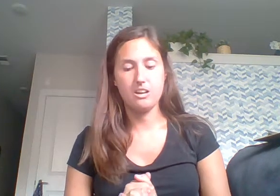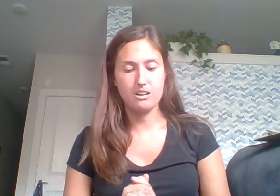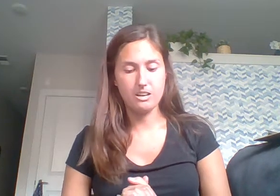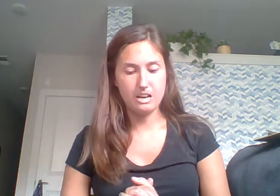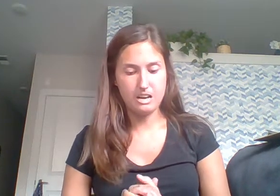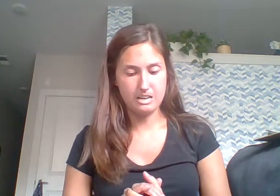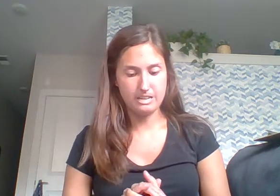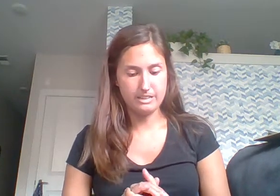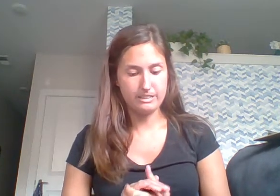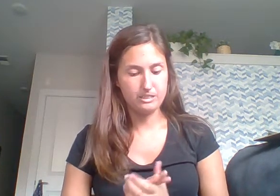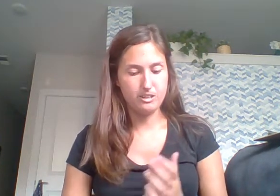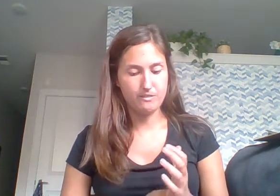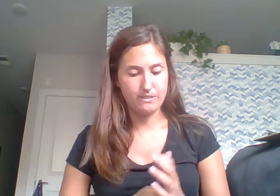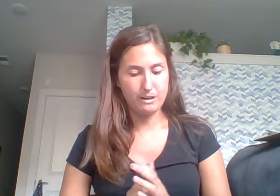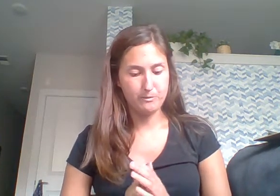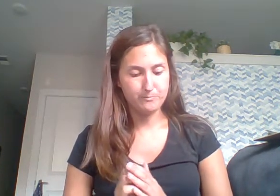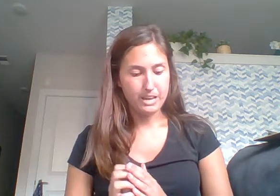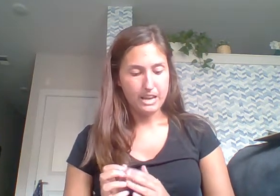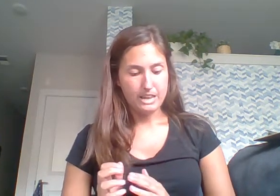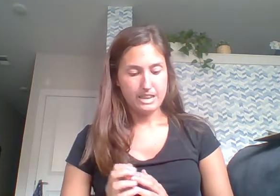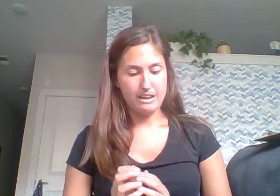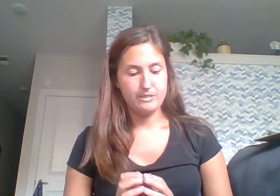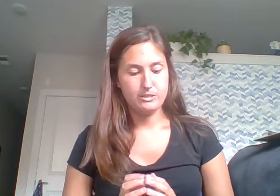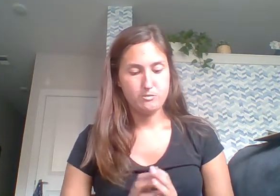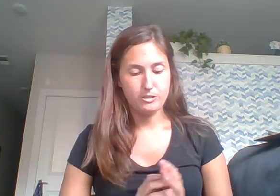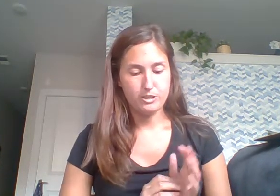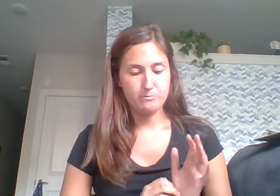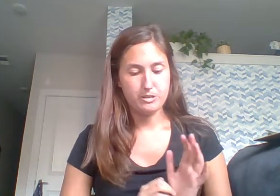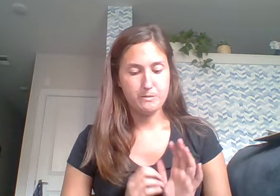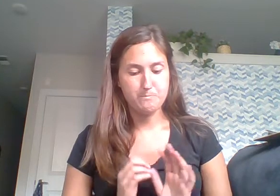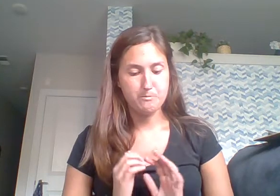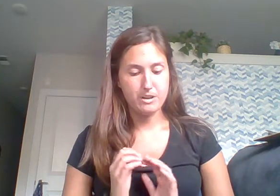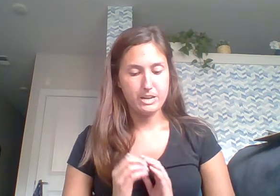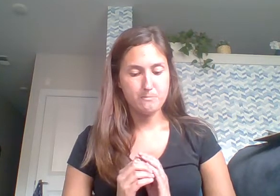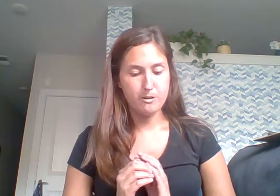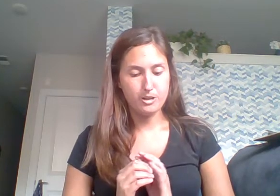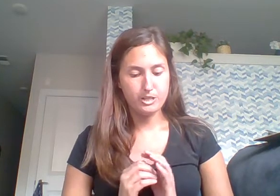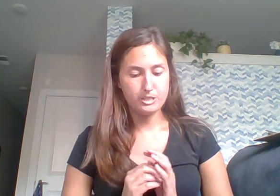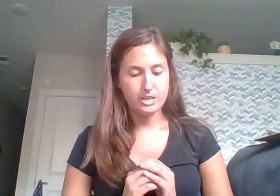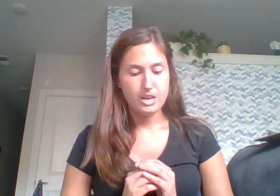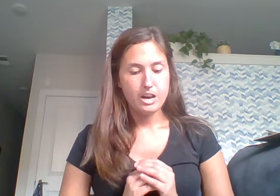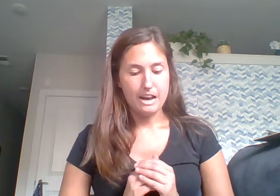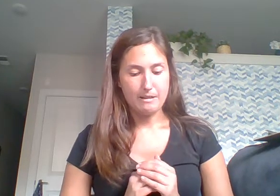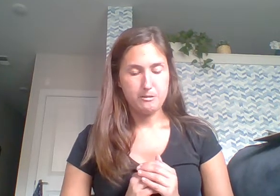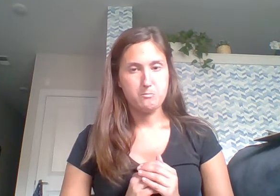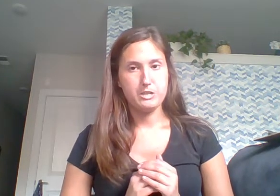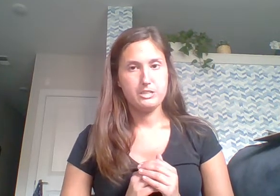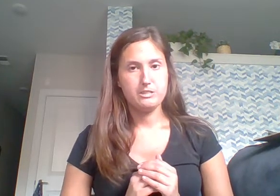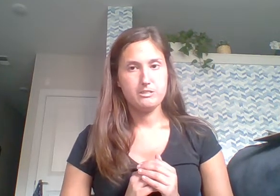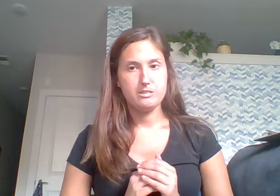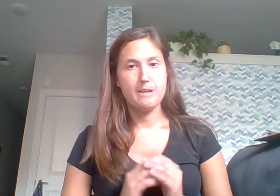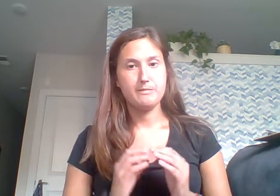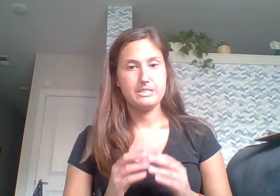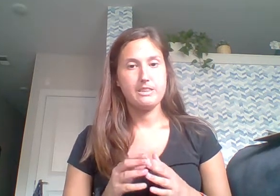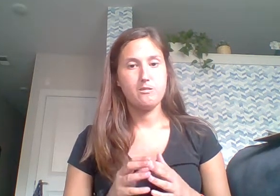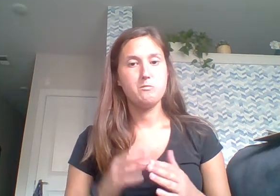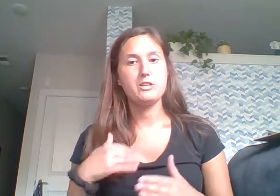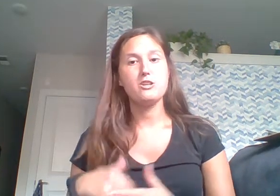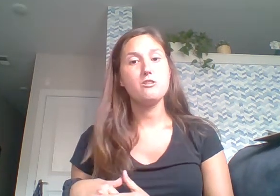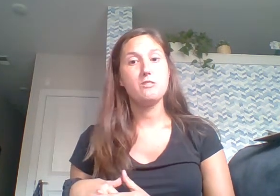long I. That's a long vowel. Now, it's your turn. We're going to break apart our words. I'm going to say the whole one. You